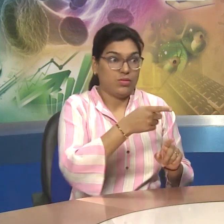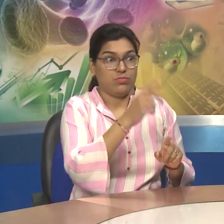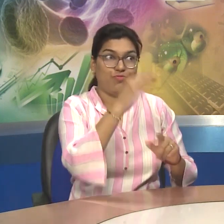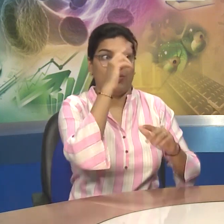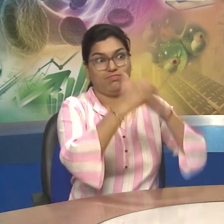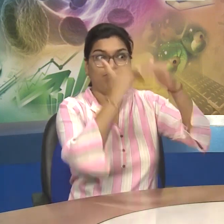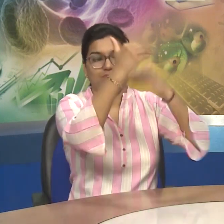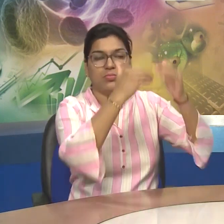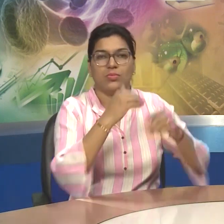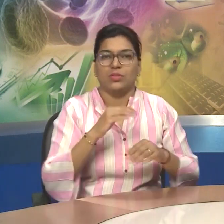Peer